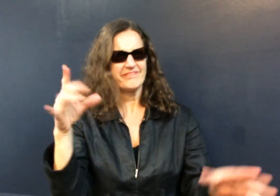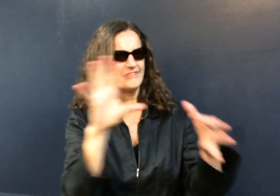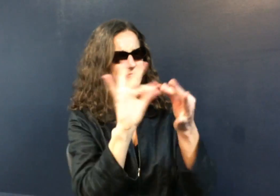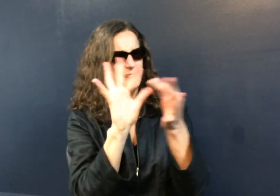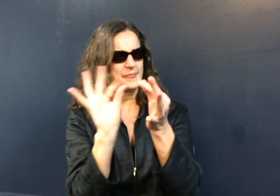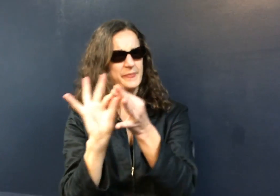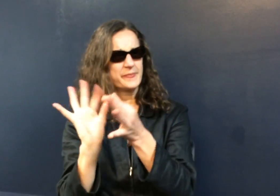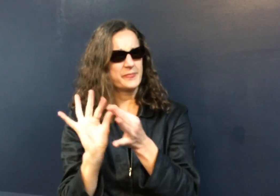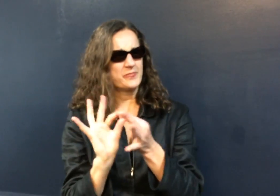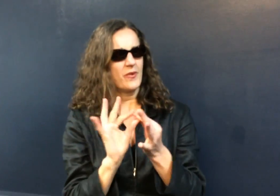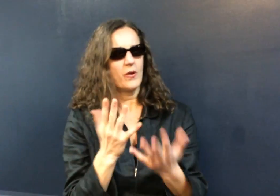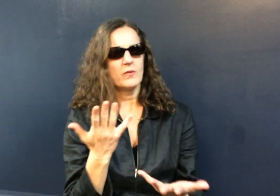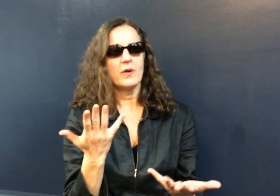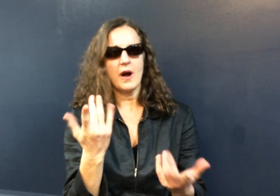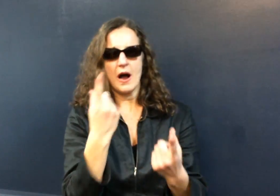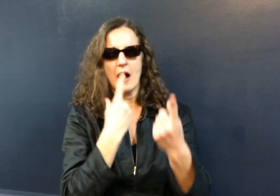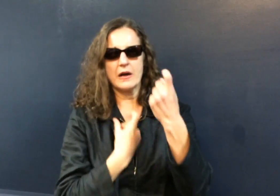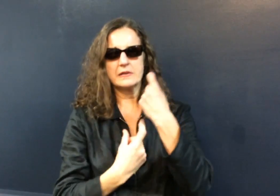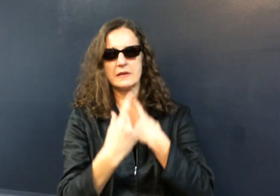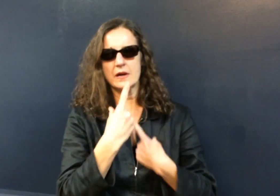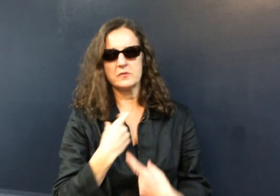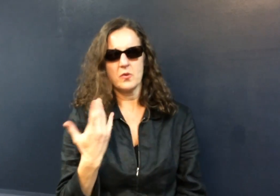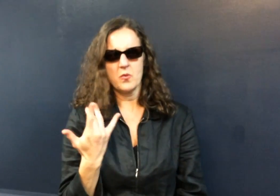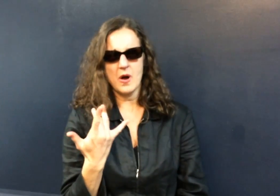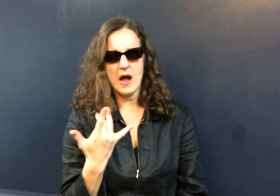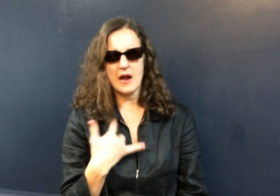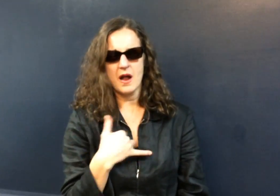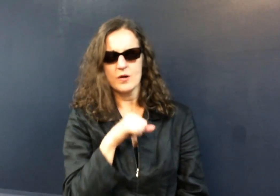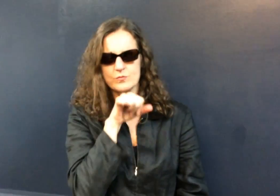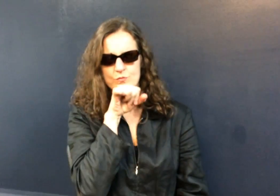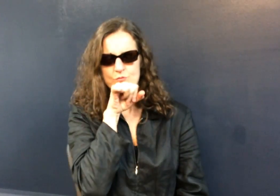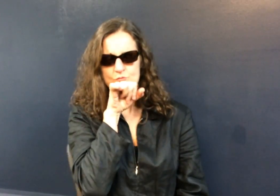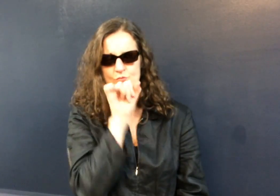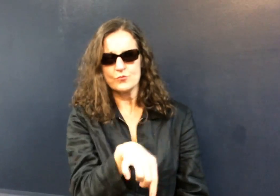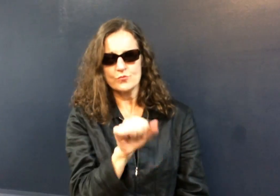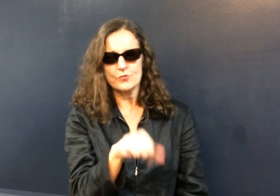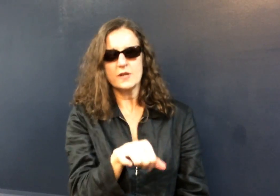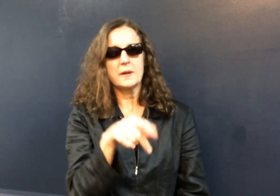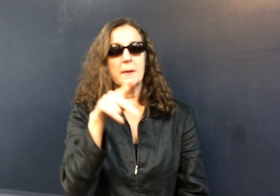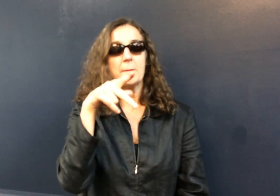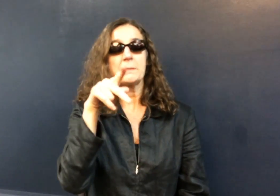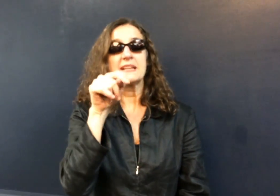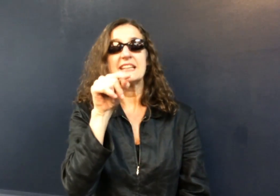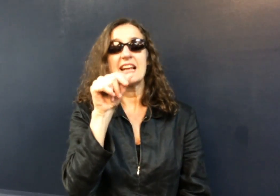Many people have asked why I love PT ASL. I'd like to tell you why.